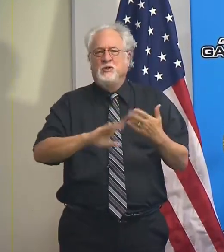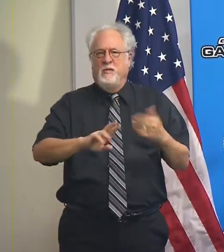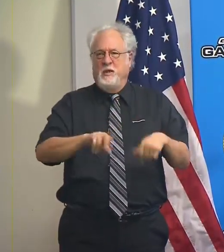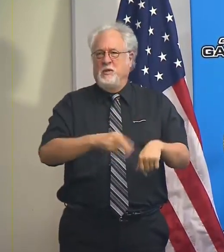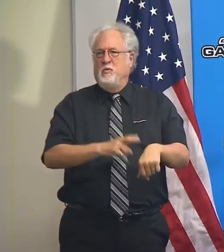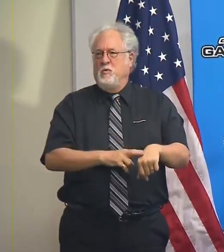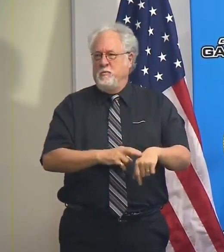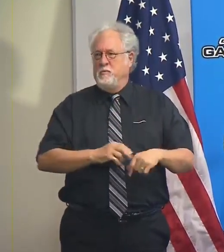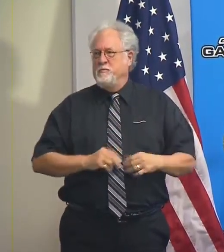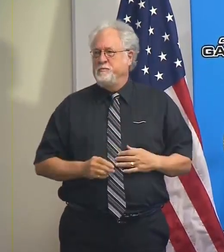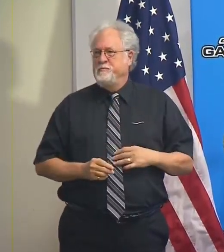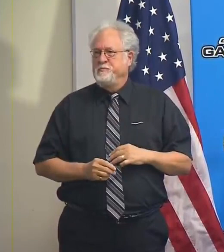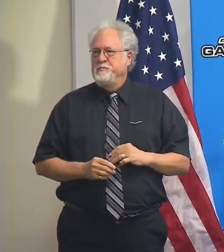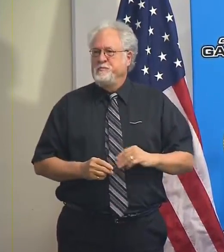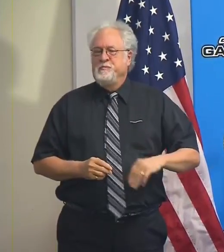normal.